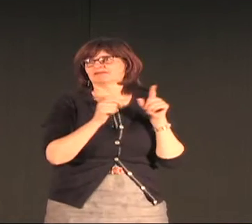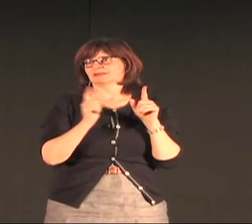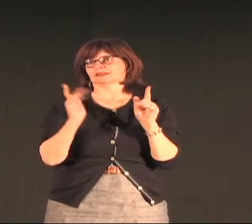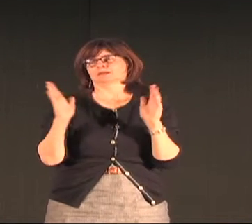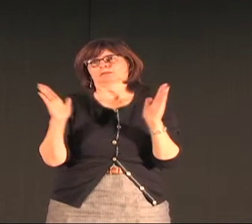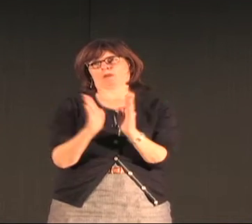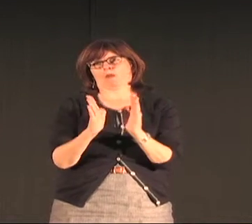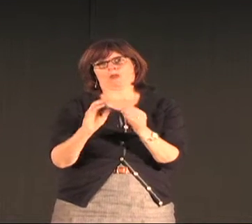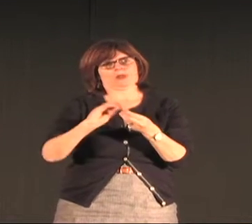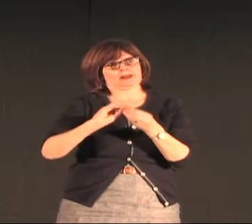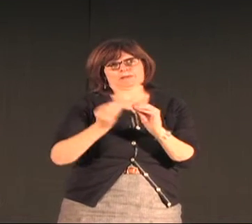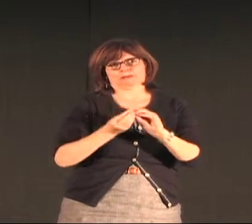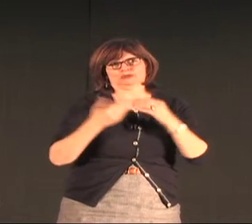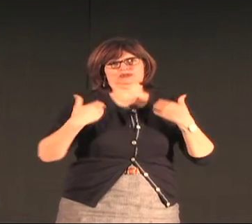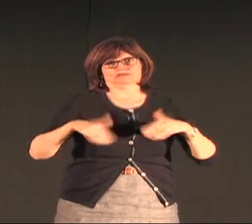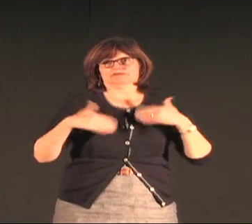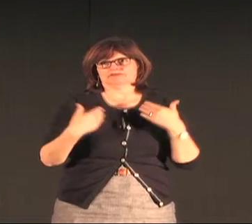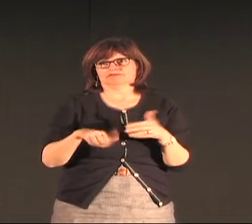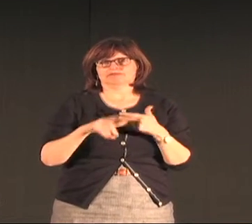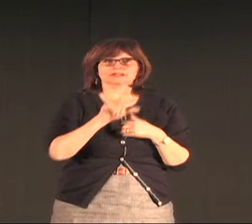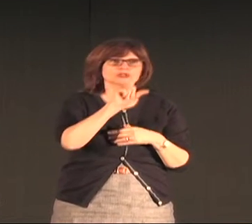30 or 35 people? They're a very small number.